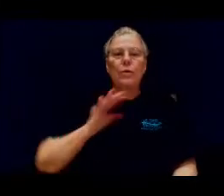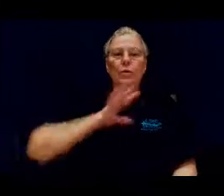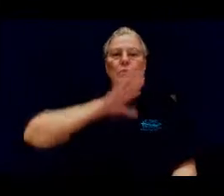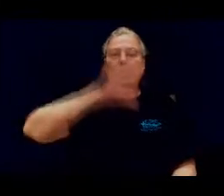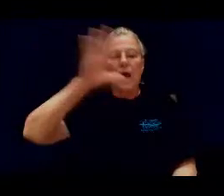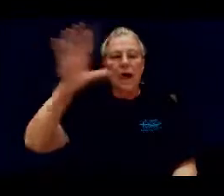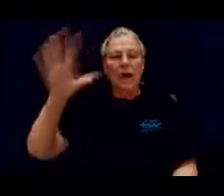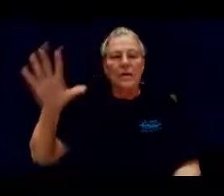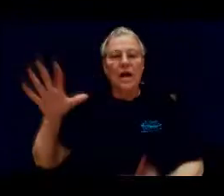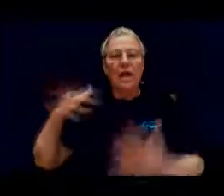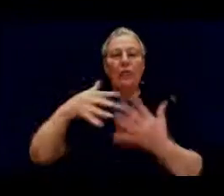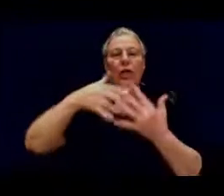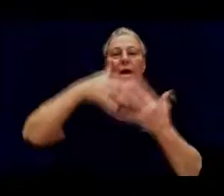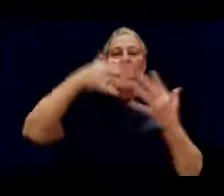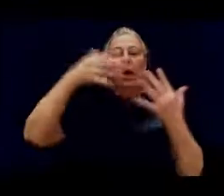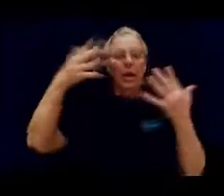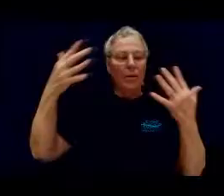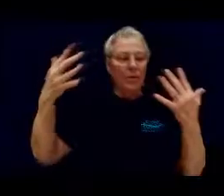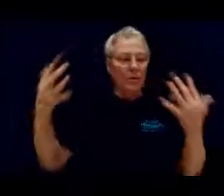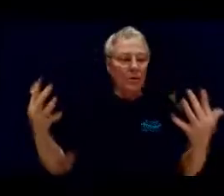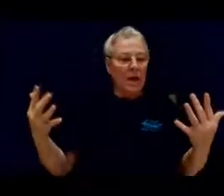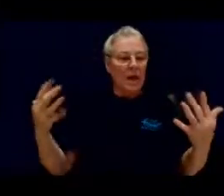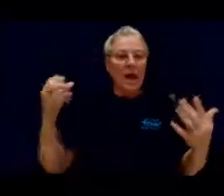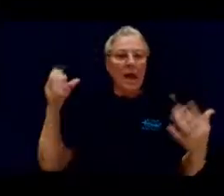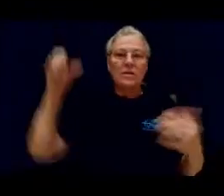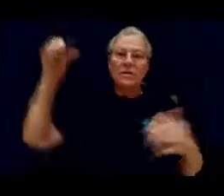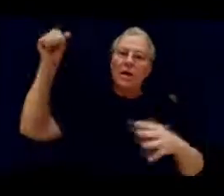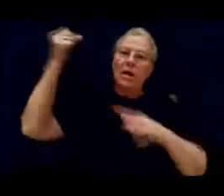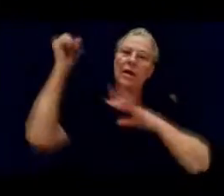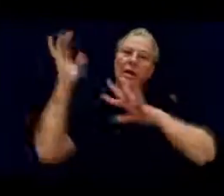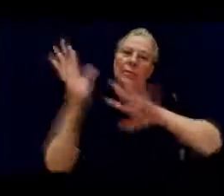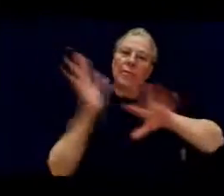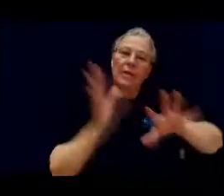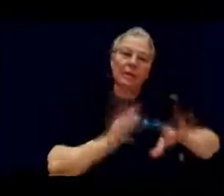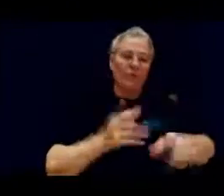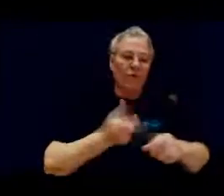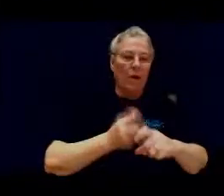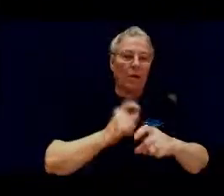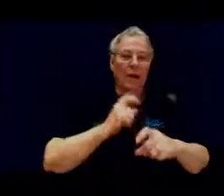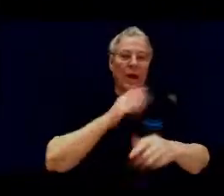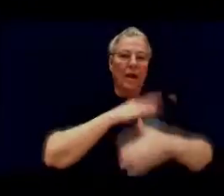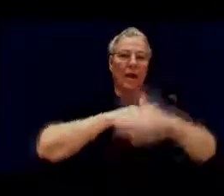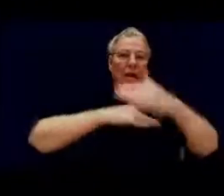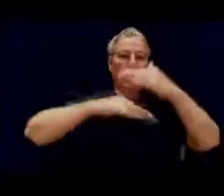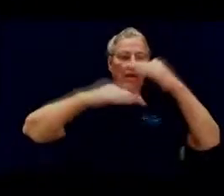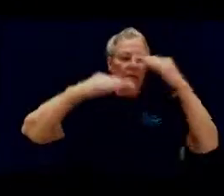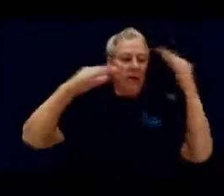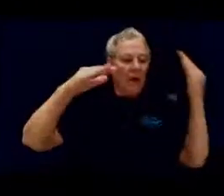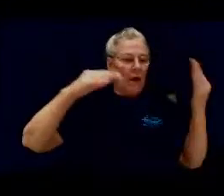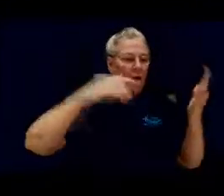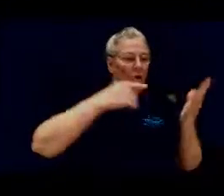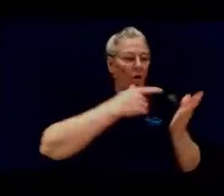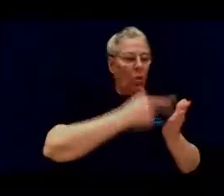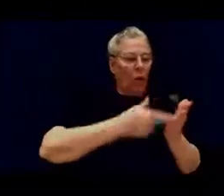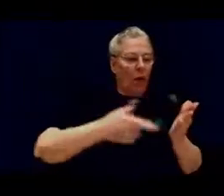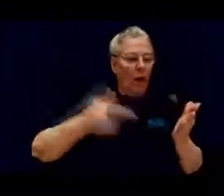skies and rainbows and sunbeams from heaven are what